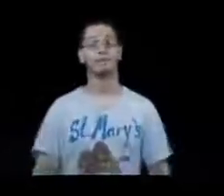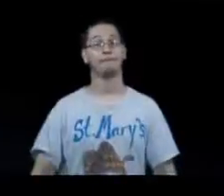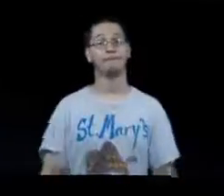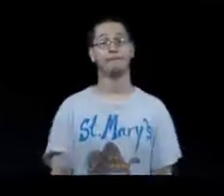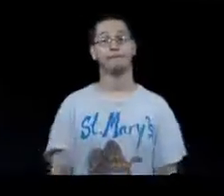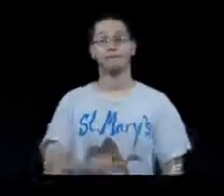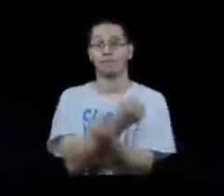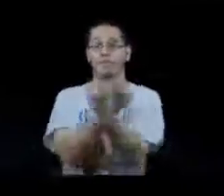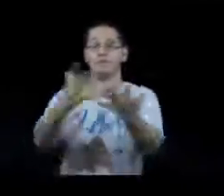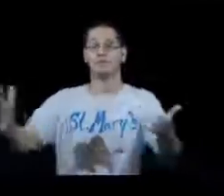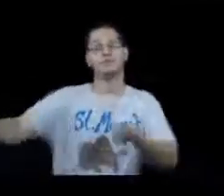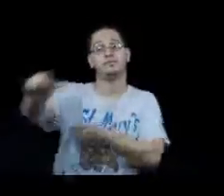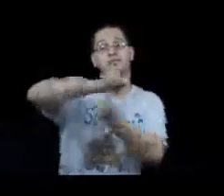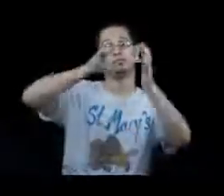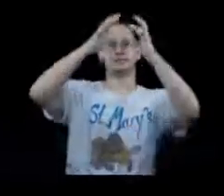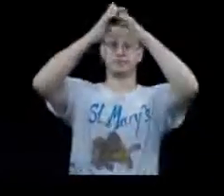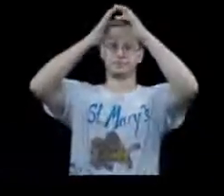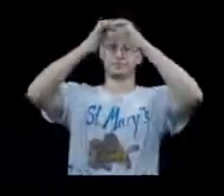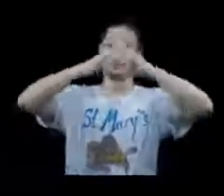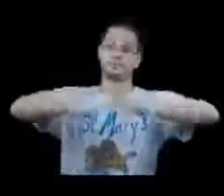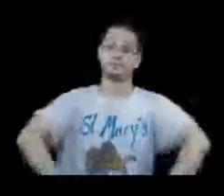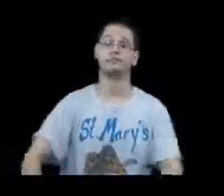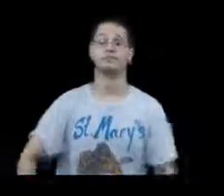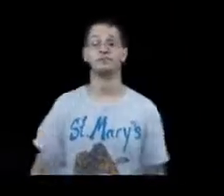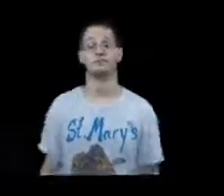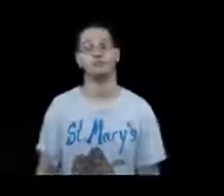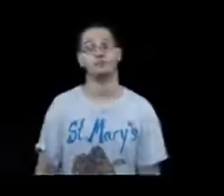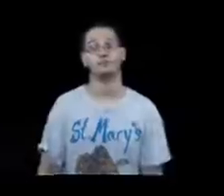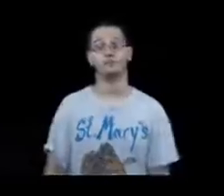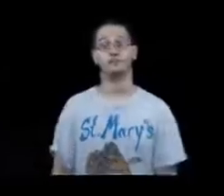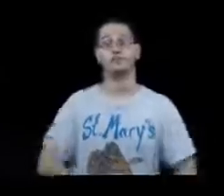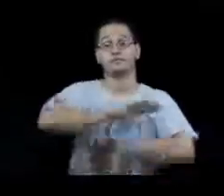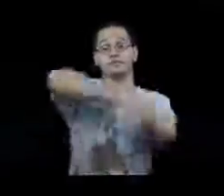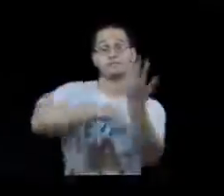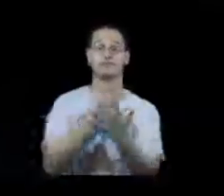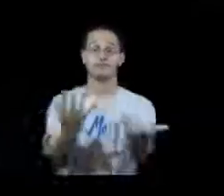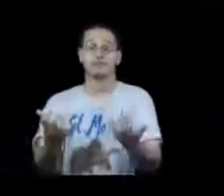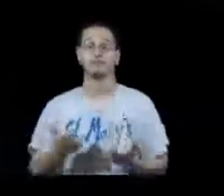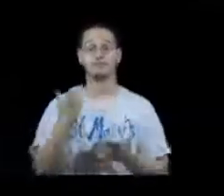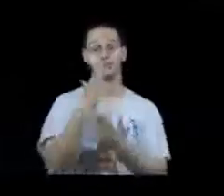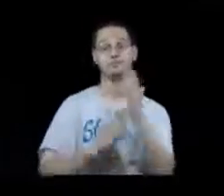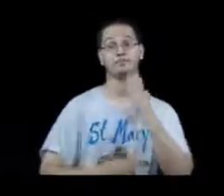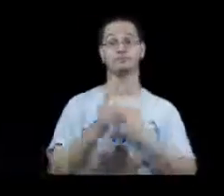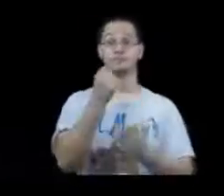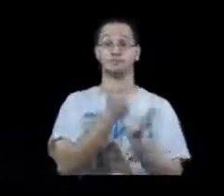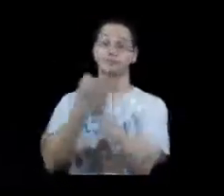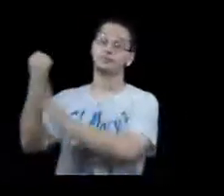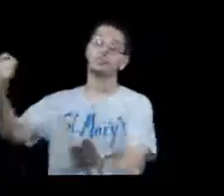everything around me is crumbling down And all I want is for someone to